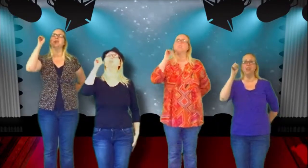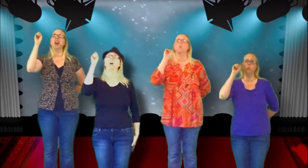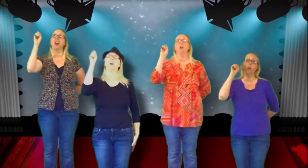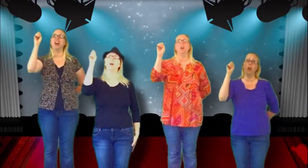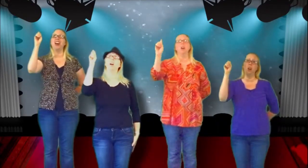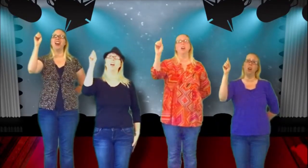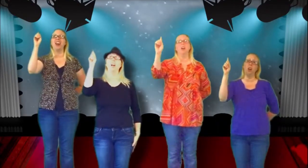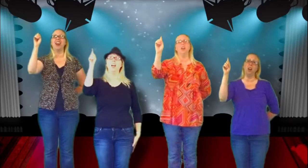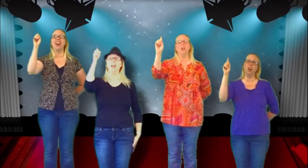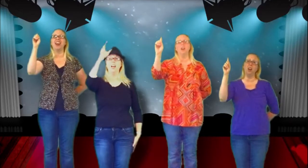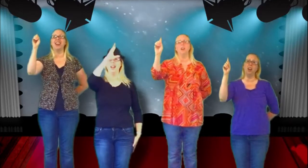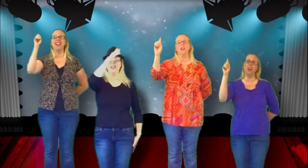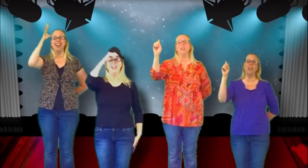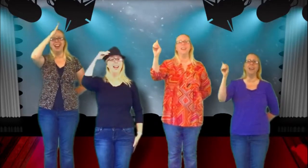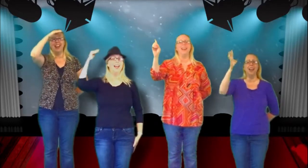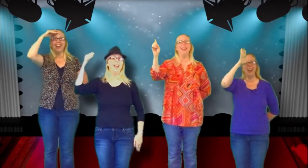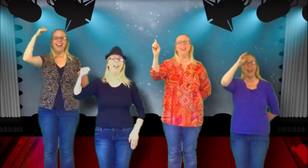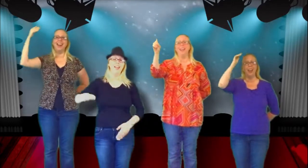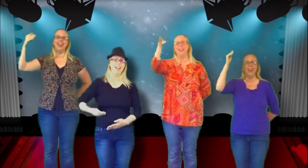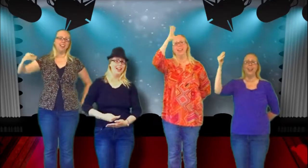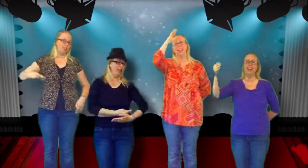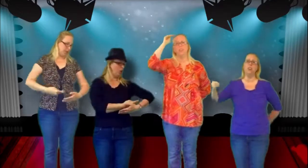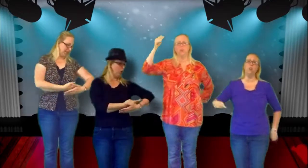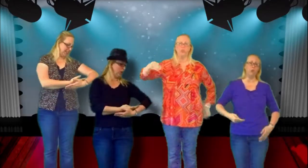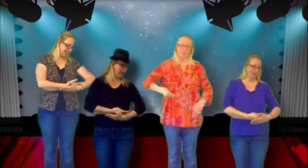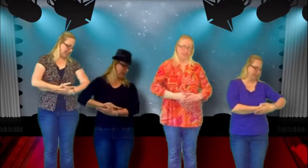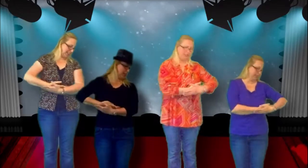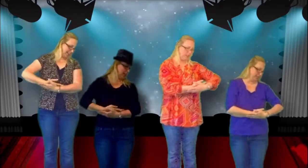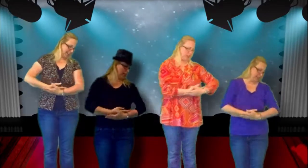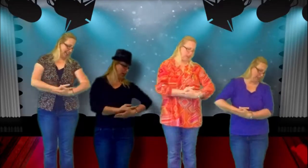God You're supposed to it's time